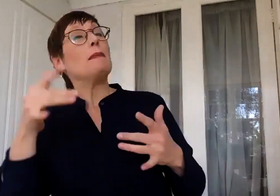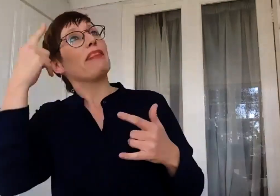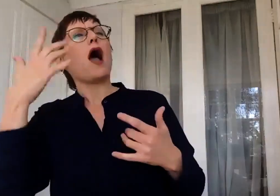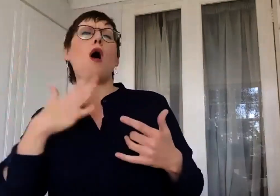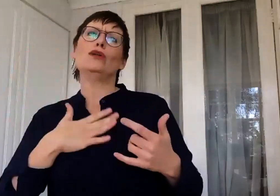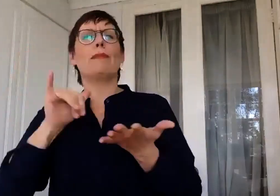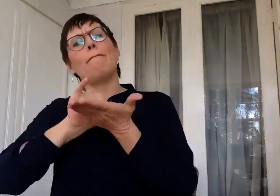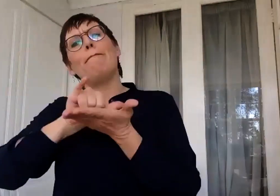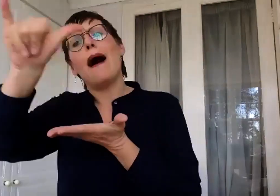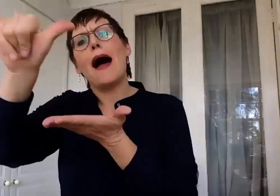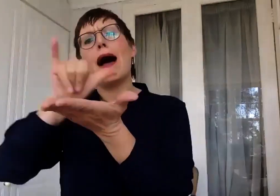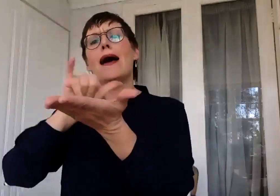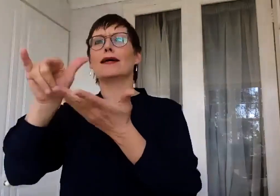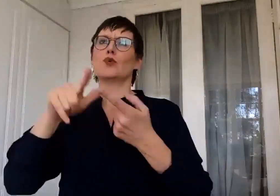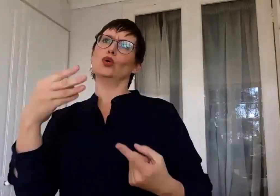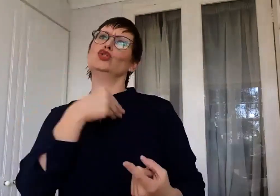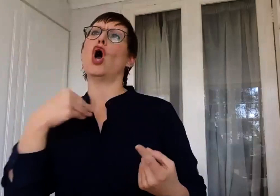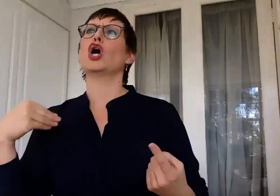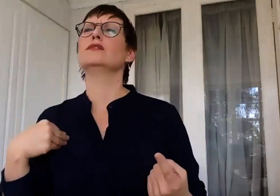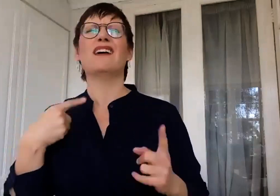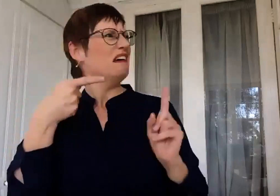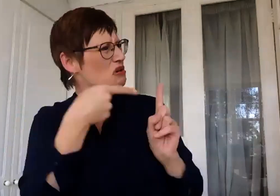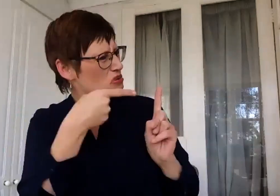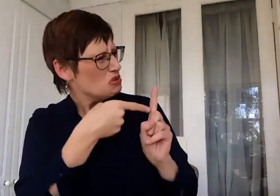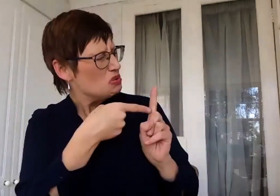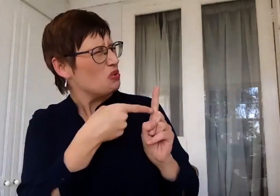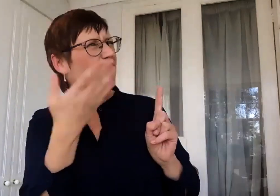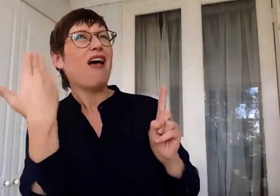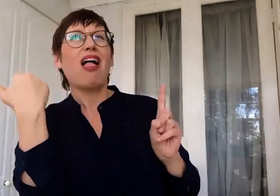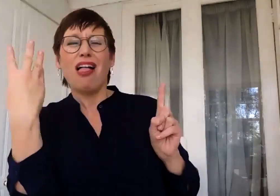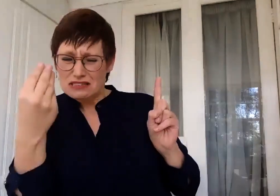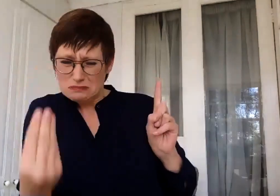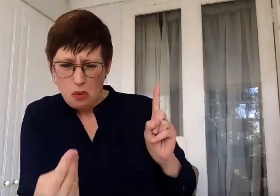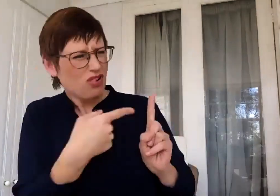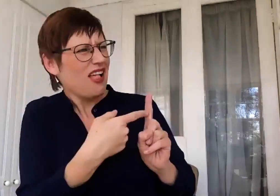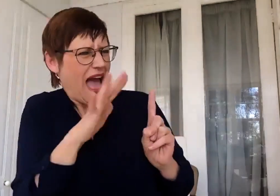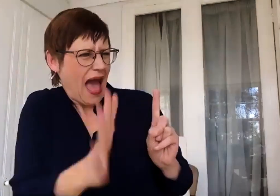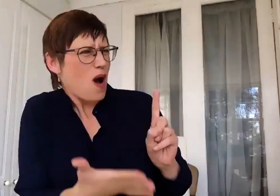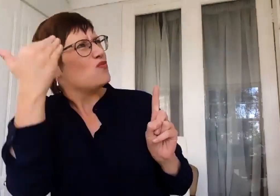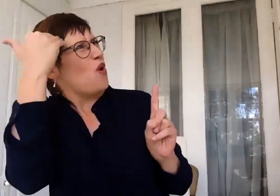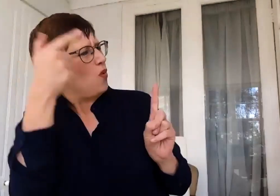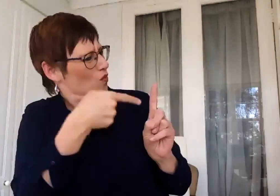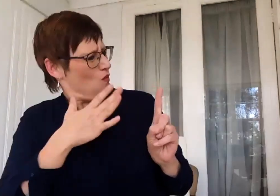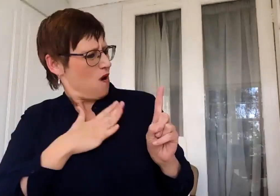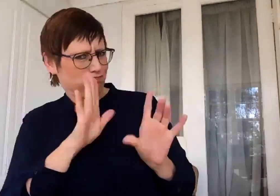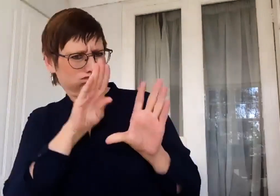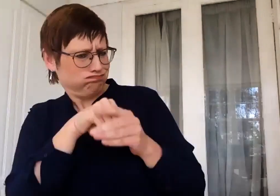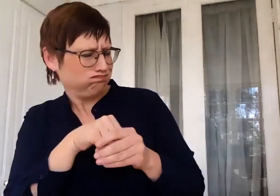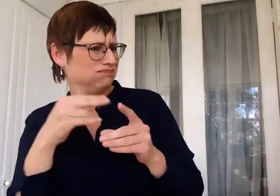pilot or I want to be a doctor. Why on earth at a young age did you think that you wanted to devote your adult